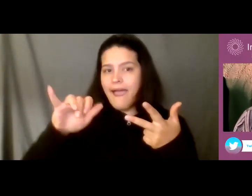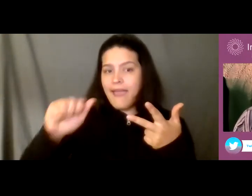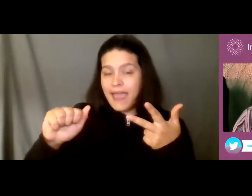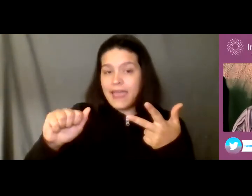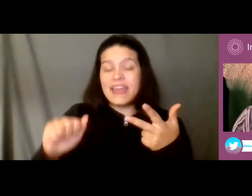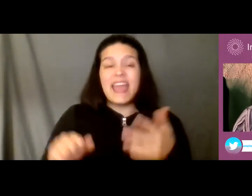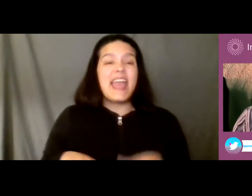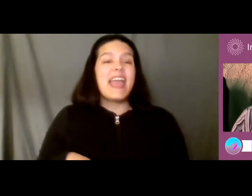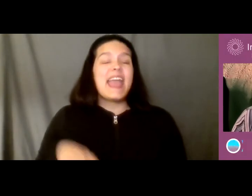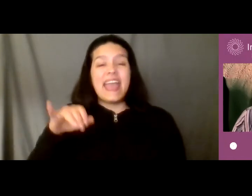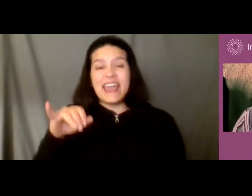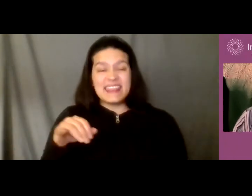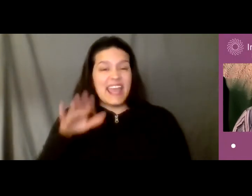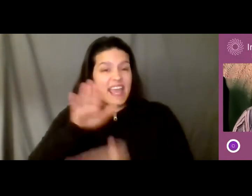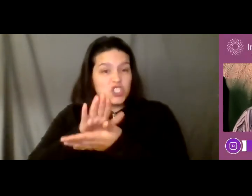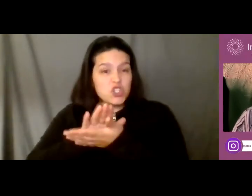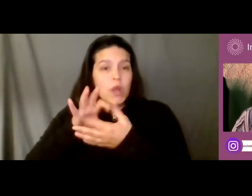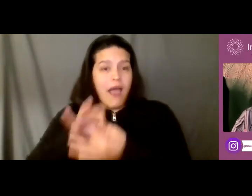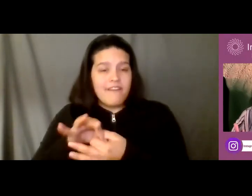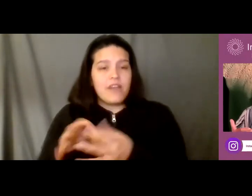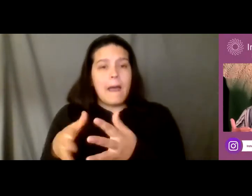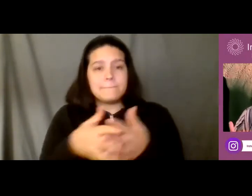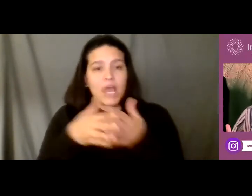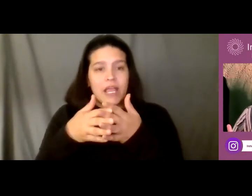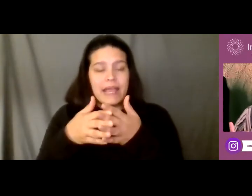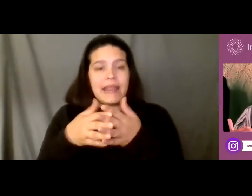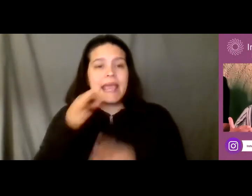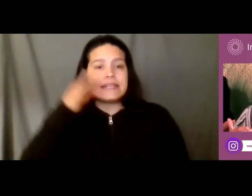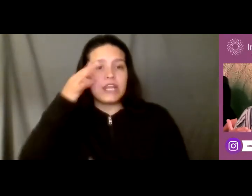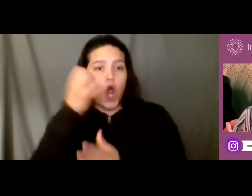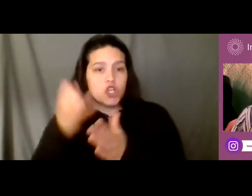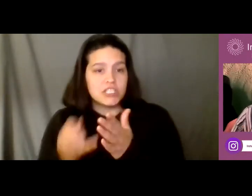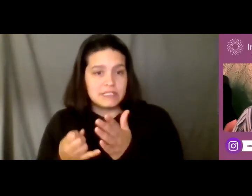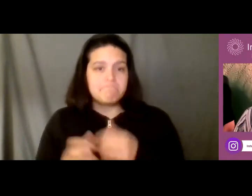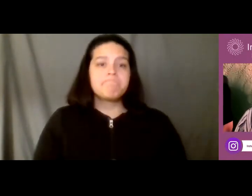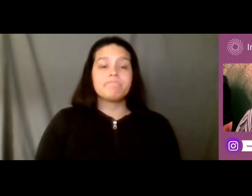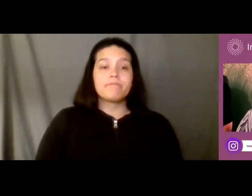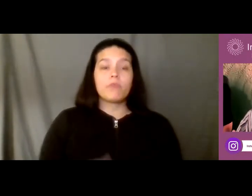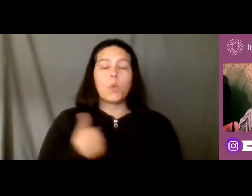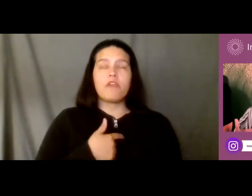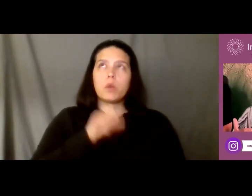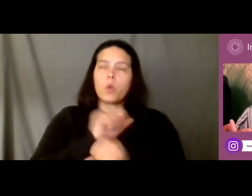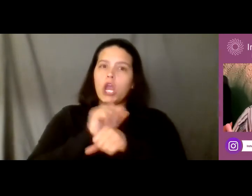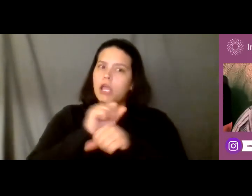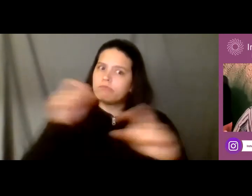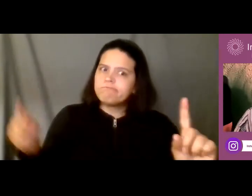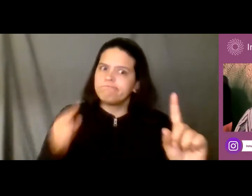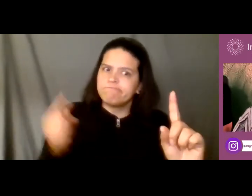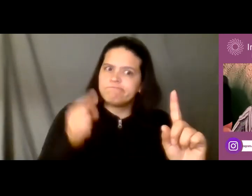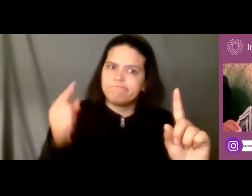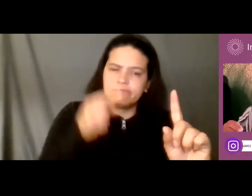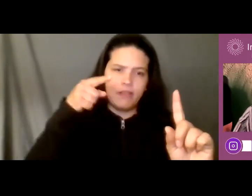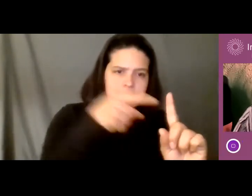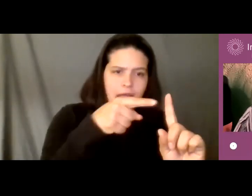arts we've been coordinating this and we have got a phenomenal festival